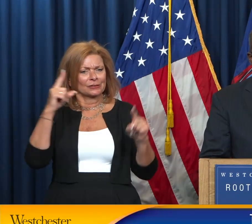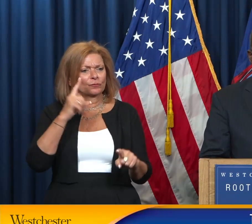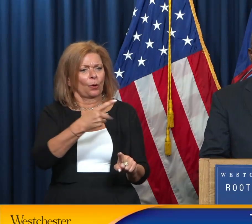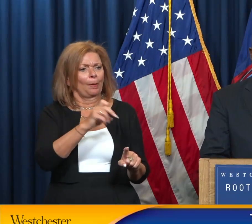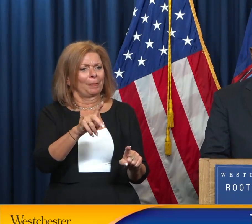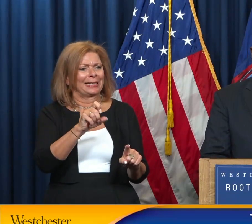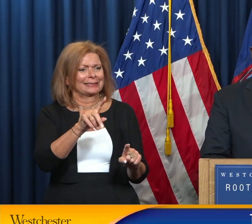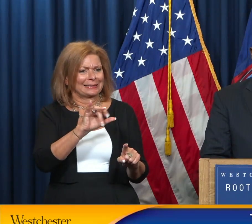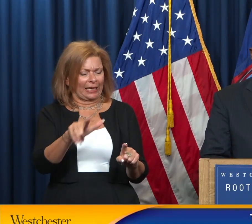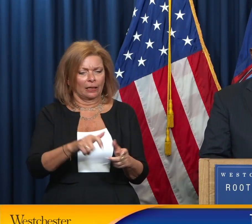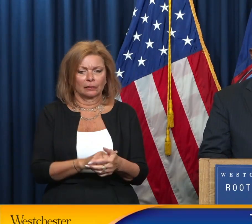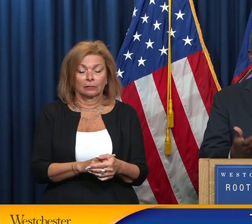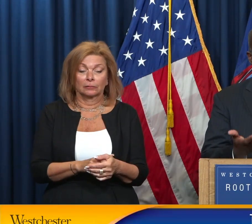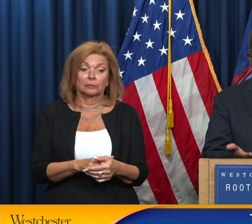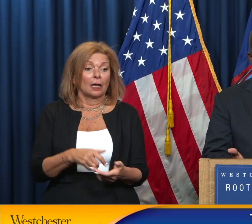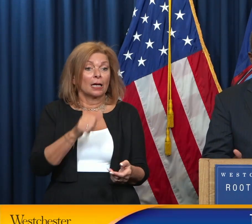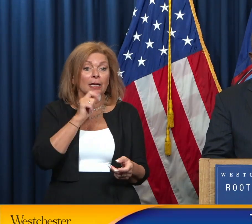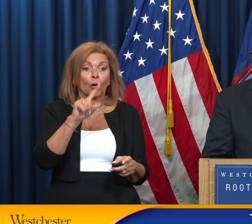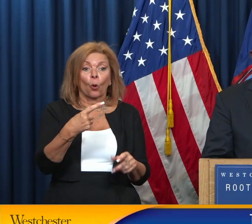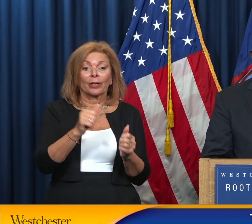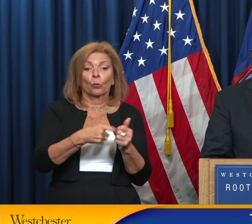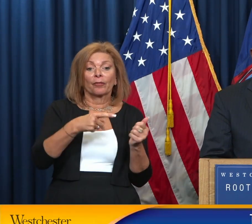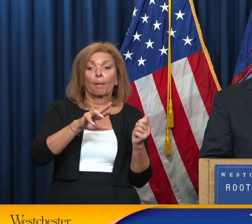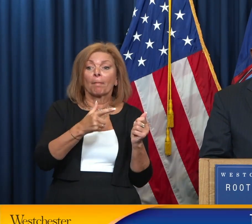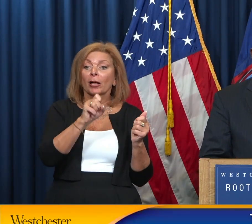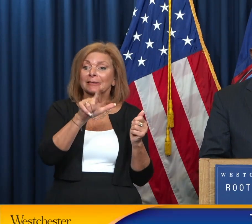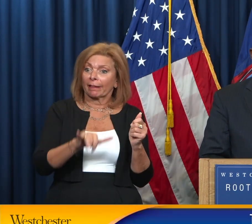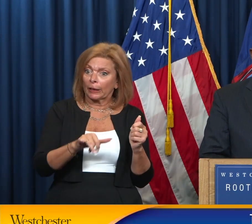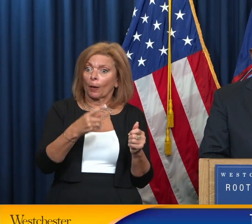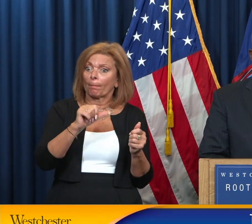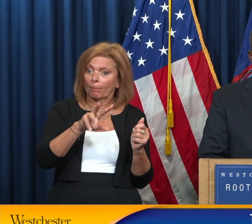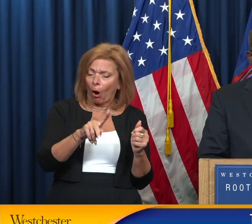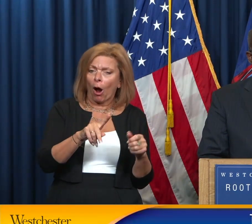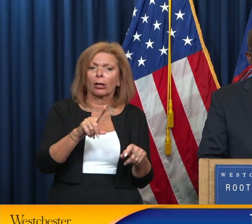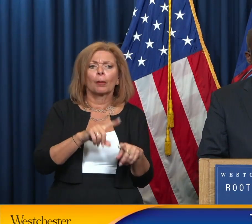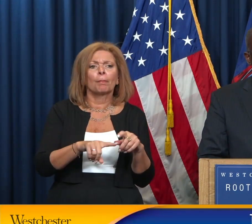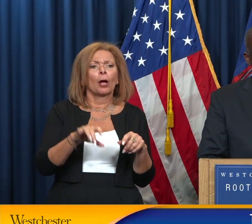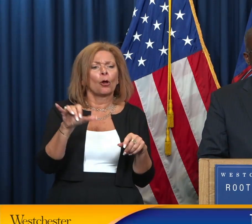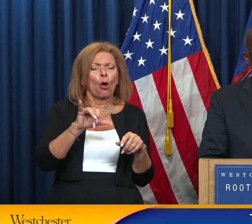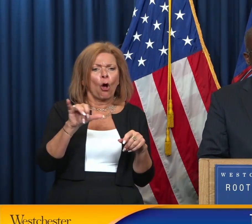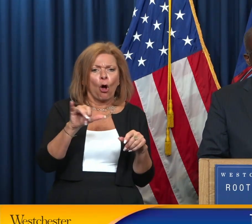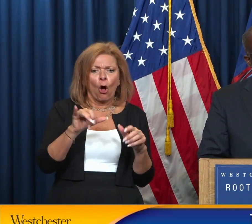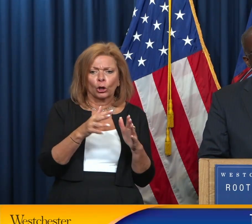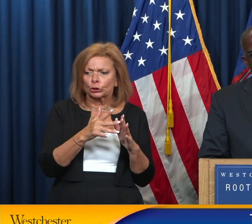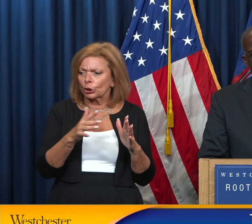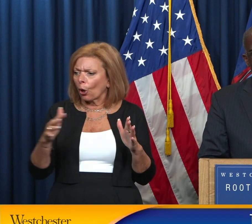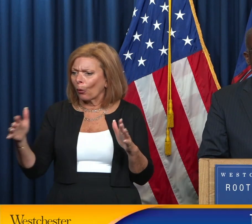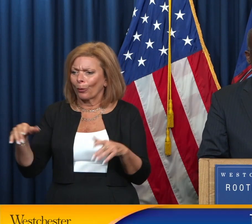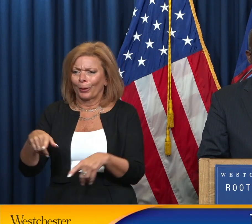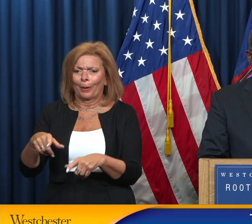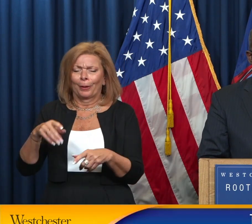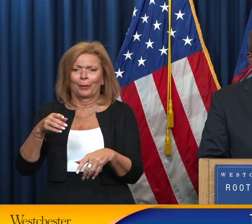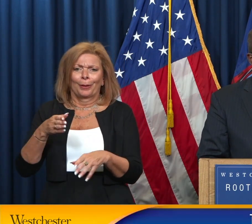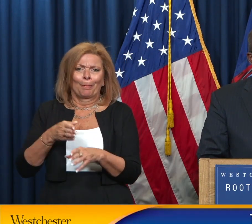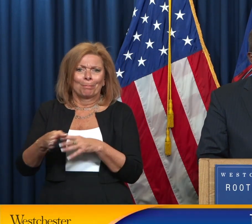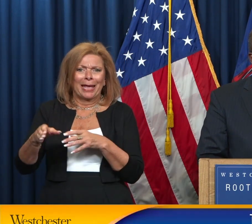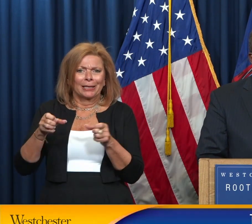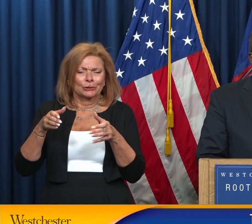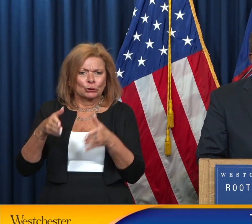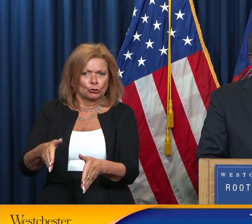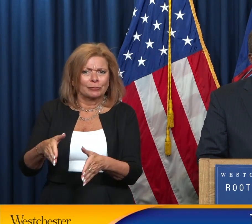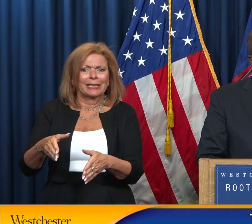Not only as you mentioned with Pugsley Park, but certainly going right through Main Street in the downtown area.